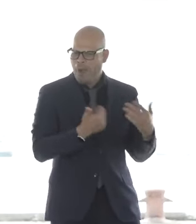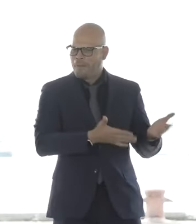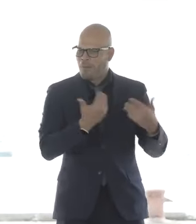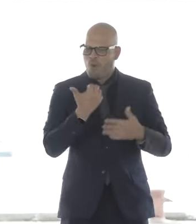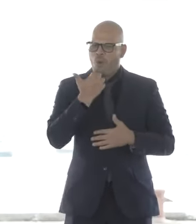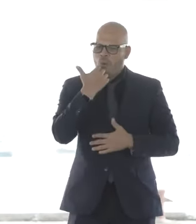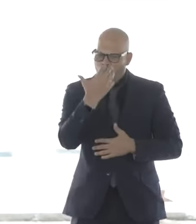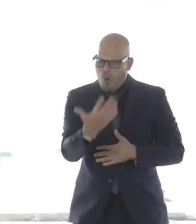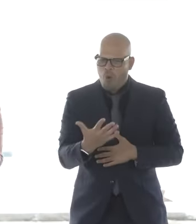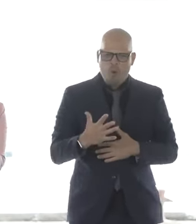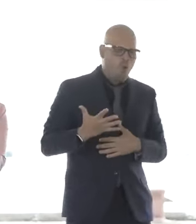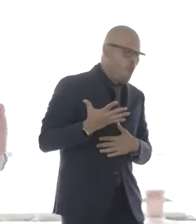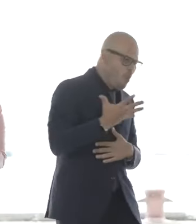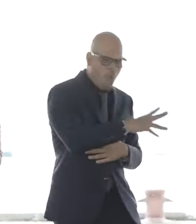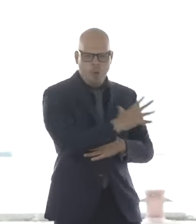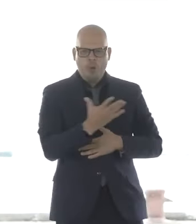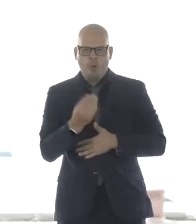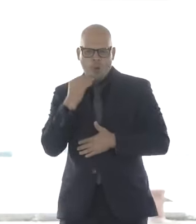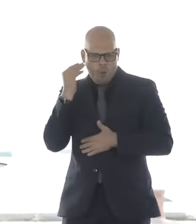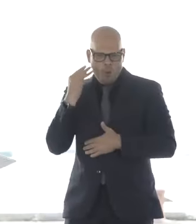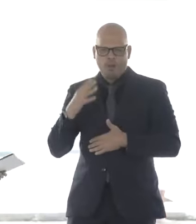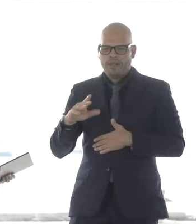Kim Driscoll. Thank you.